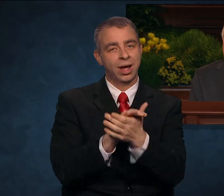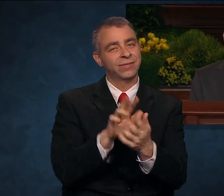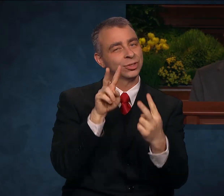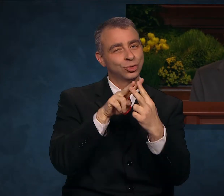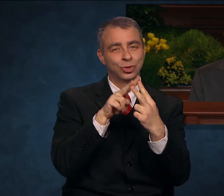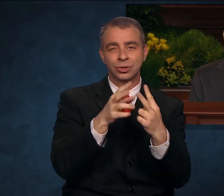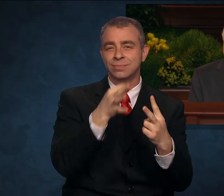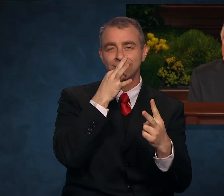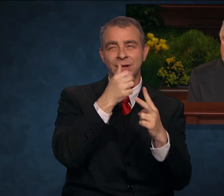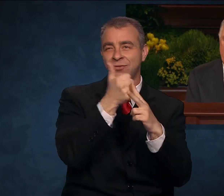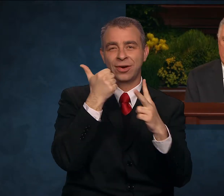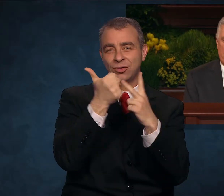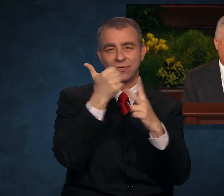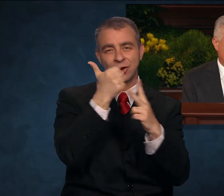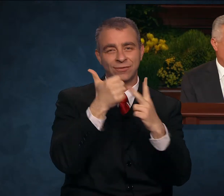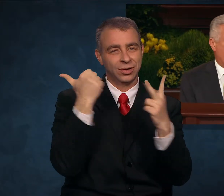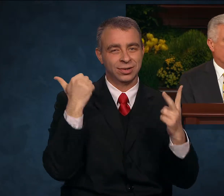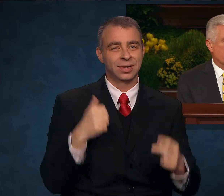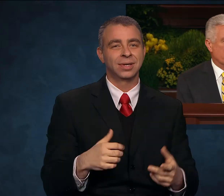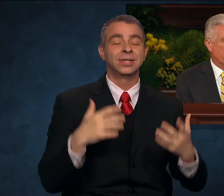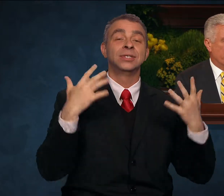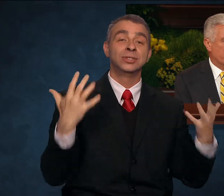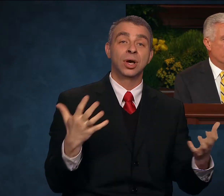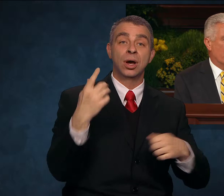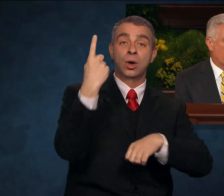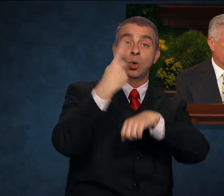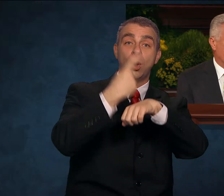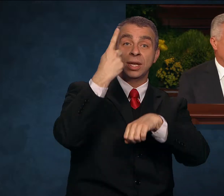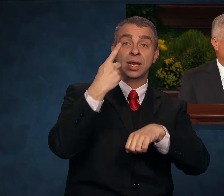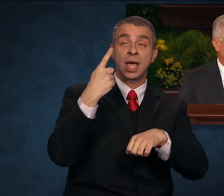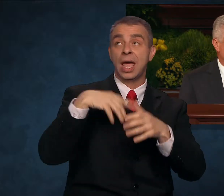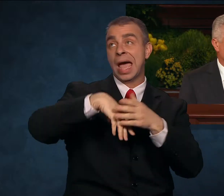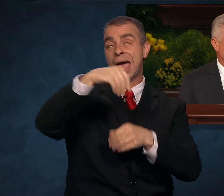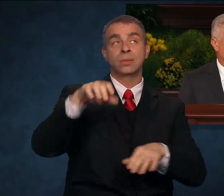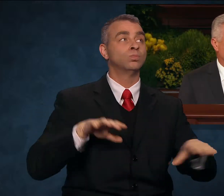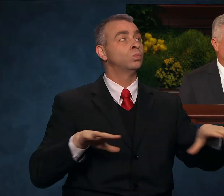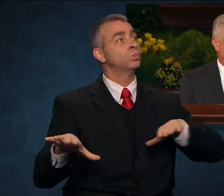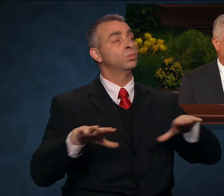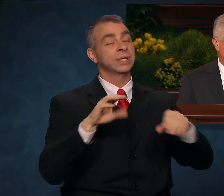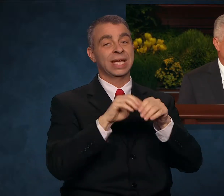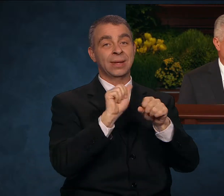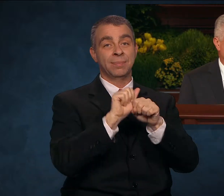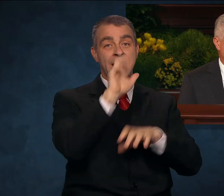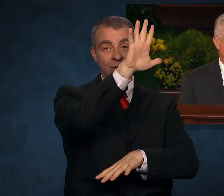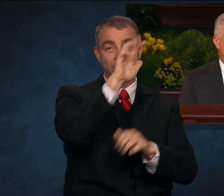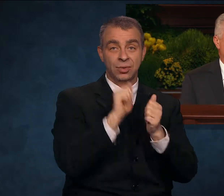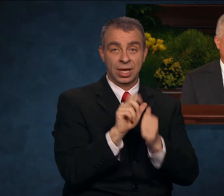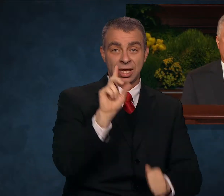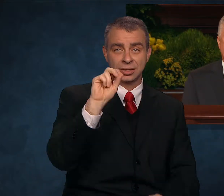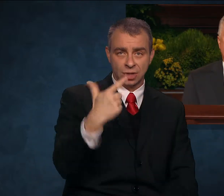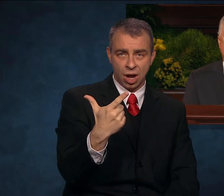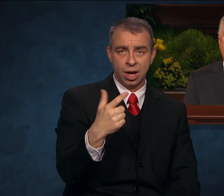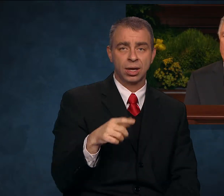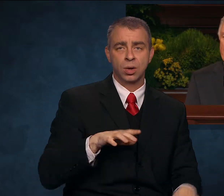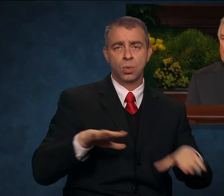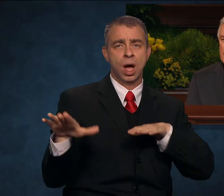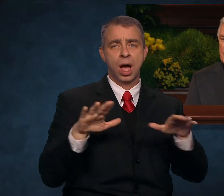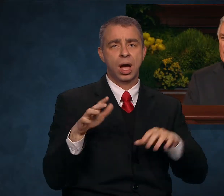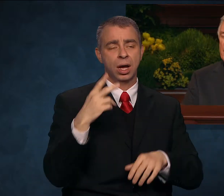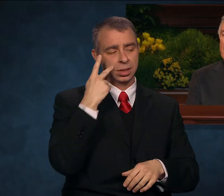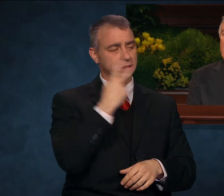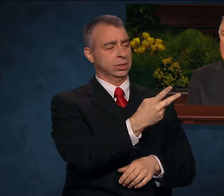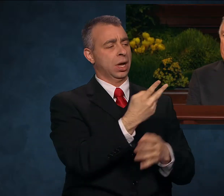One day, while wandering in the mountains with his dog, he discovers a group of strangely dressed men drinking and playing